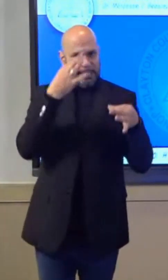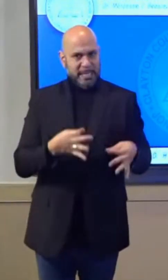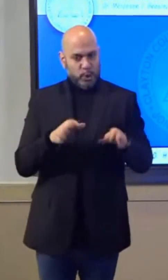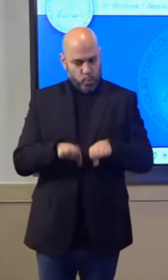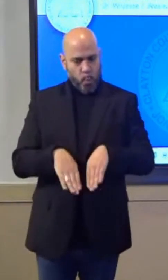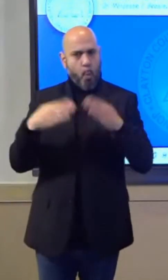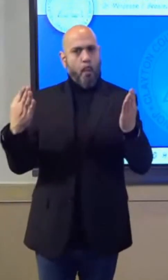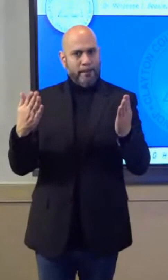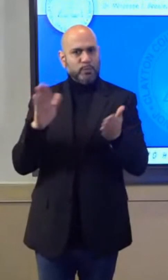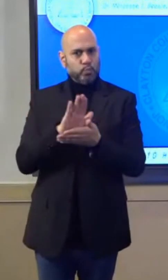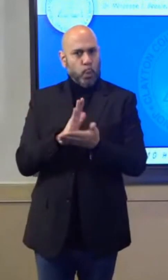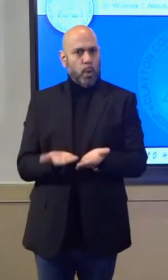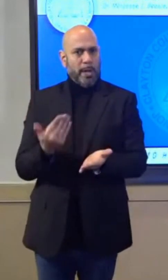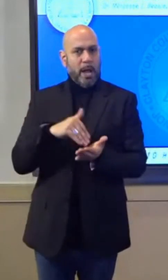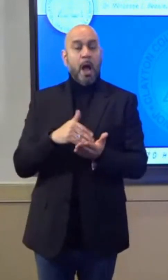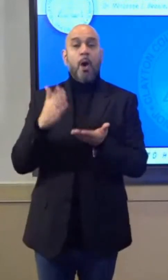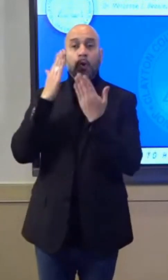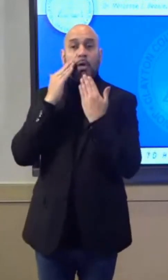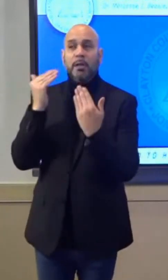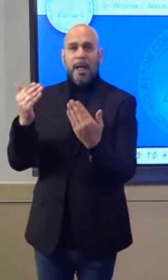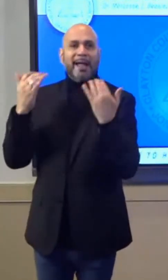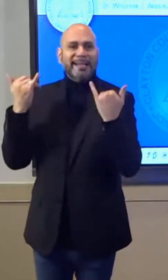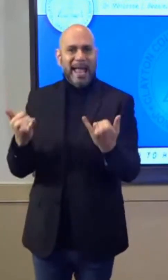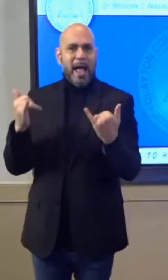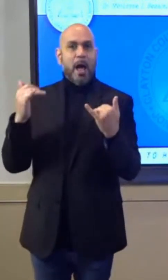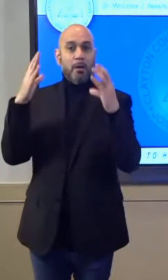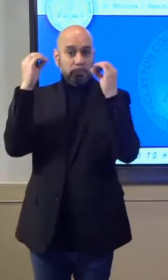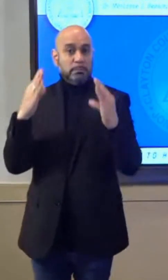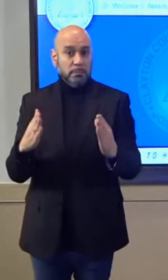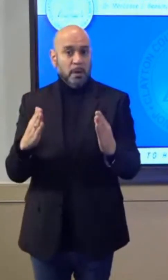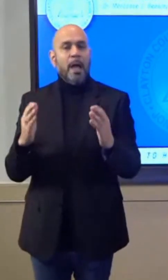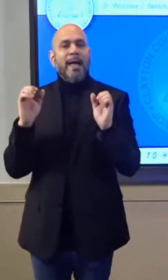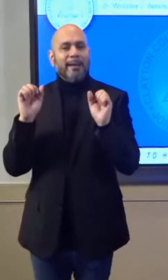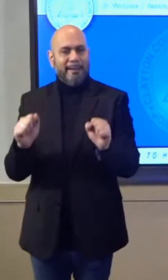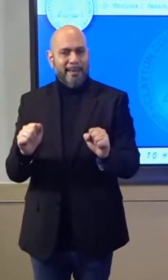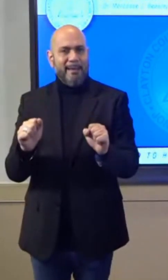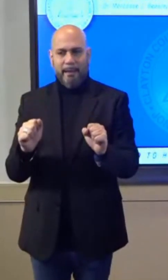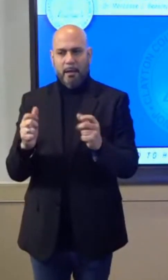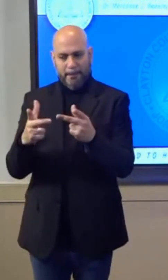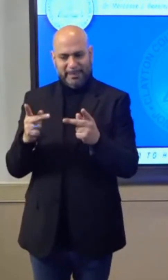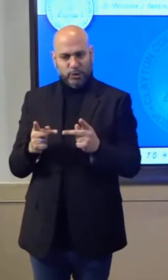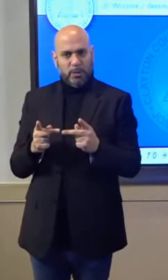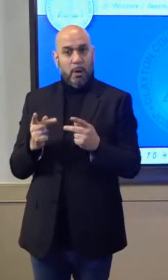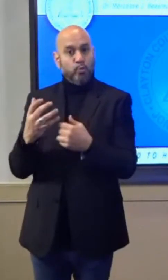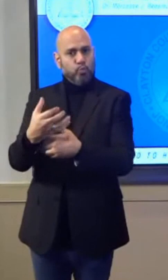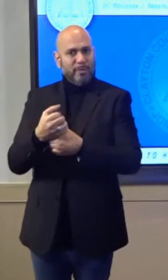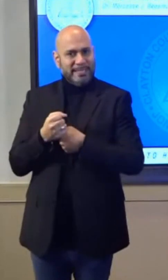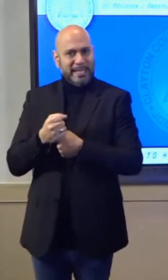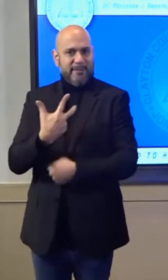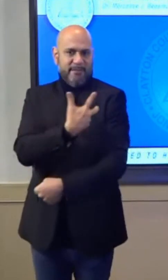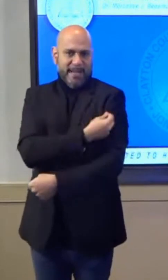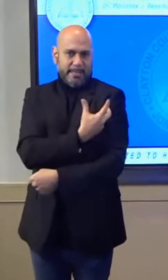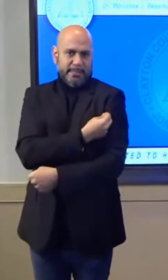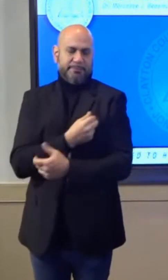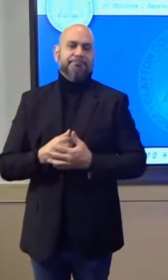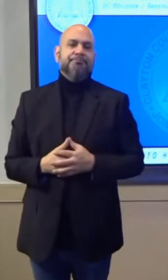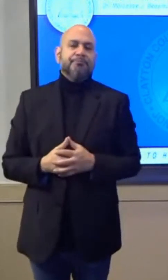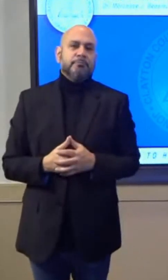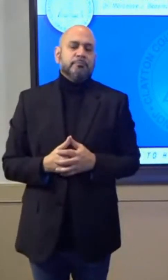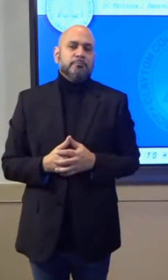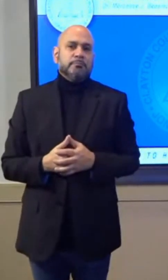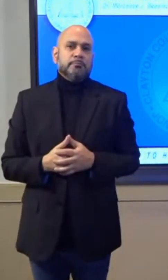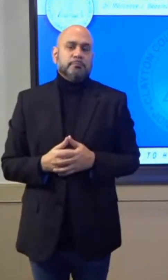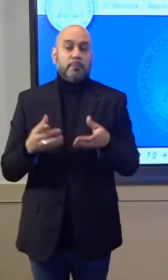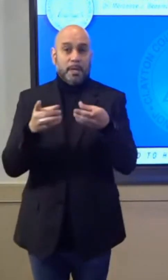very grateful that now educators are in a position to receive the vaccine. The